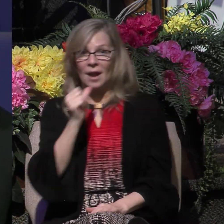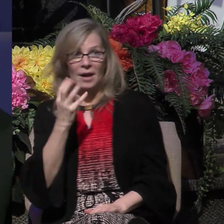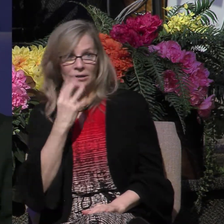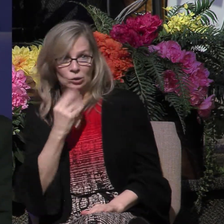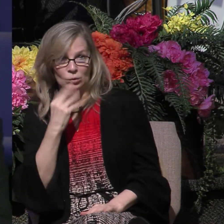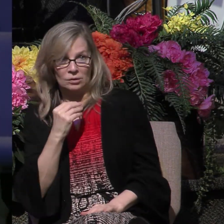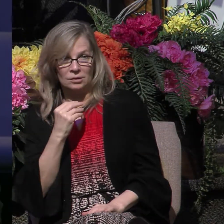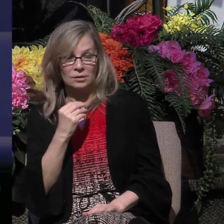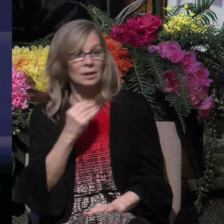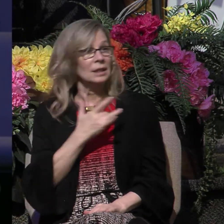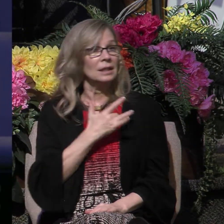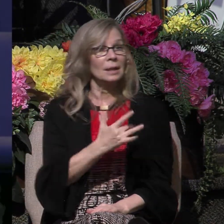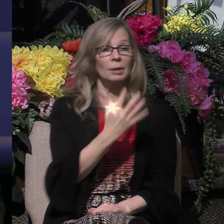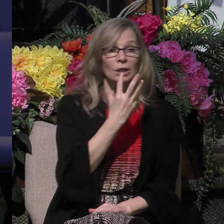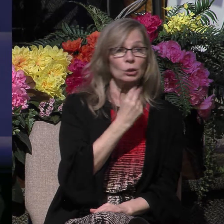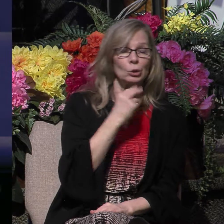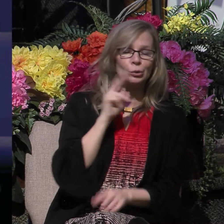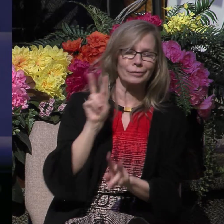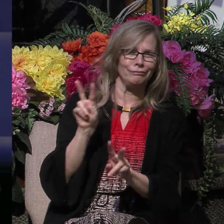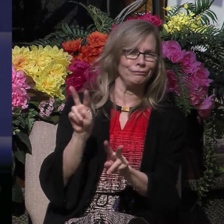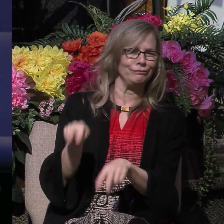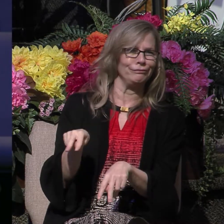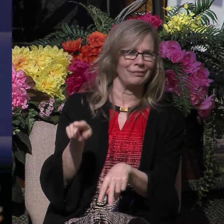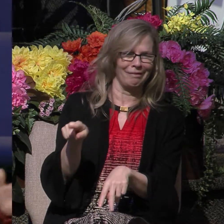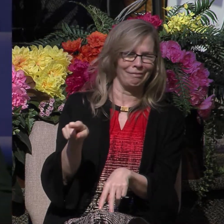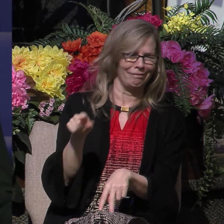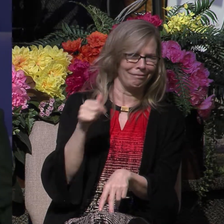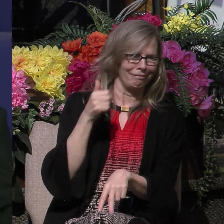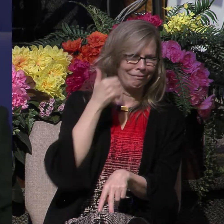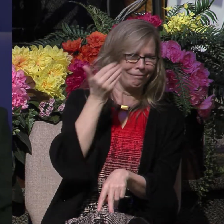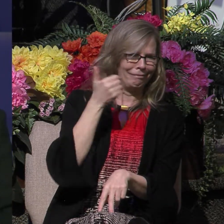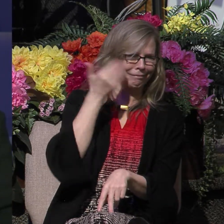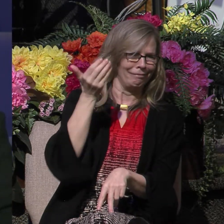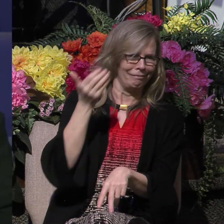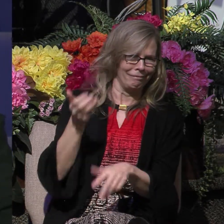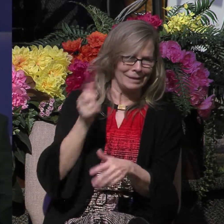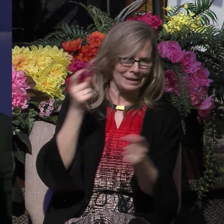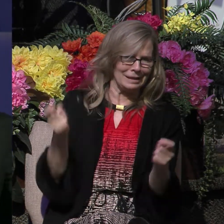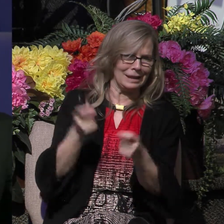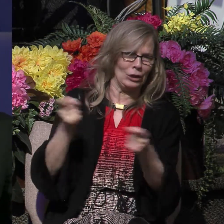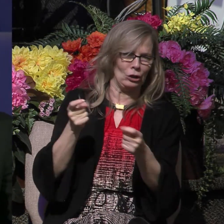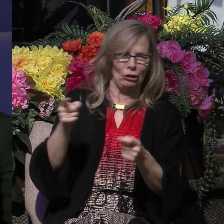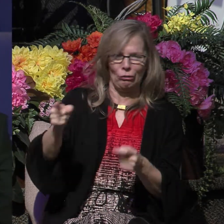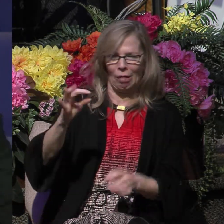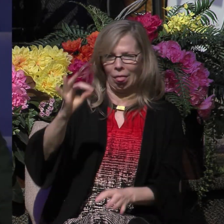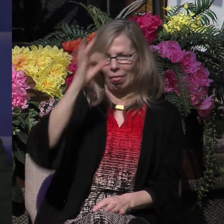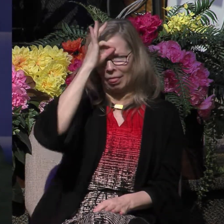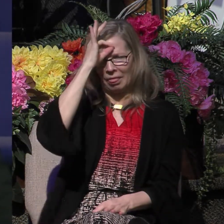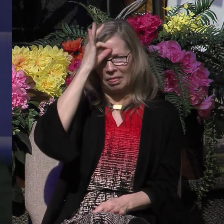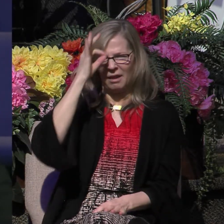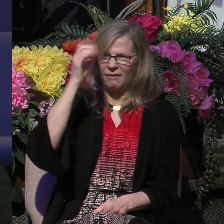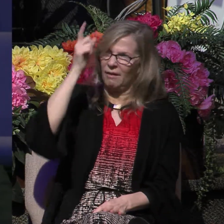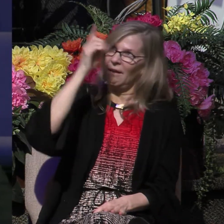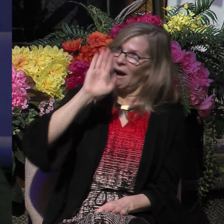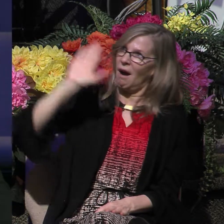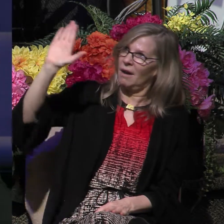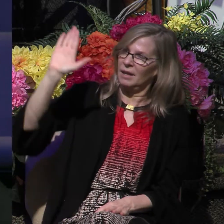looked down upon Gentiles for living immoral, scandalous lives, being ignorant of God's revelation.